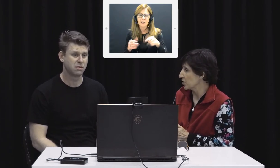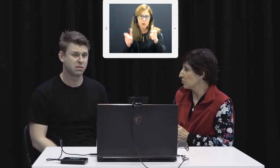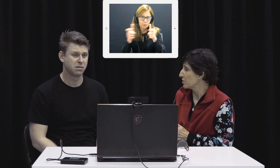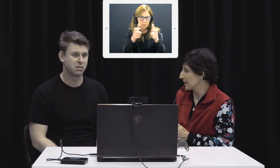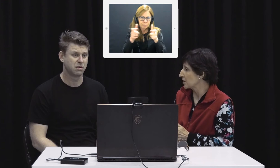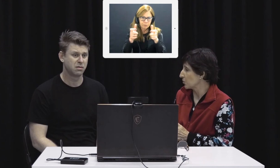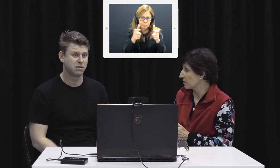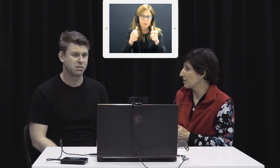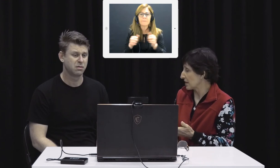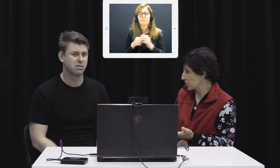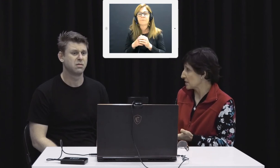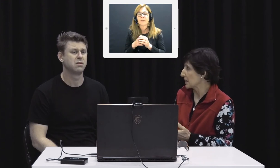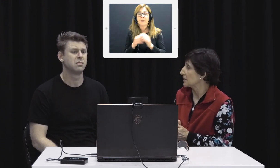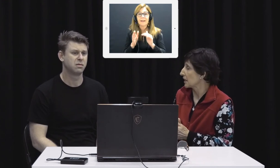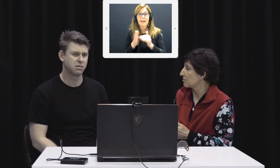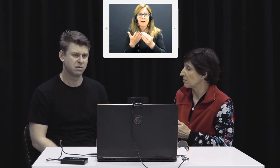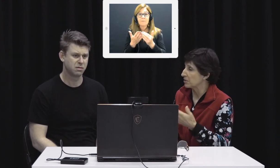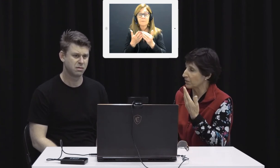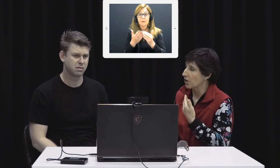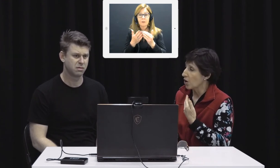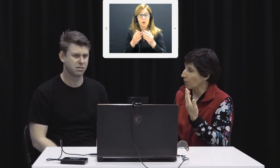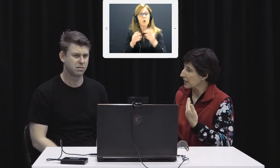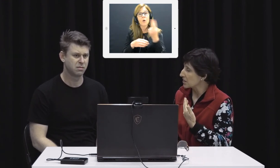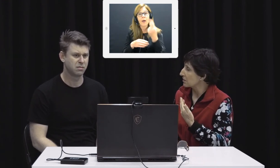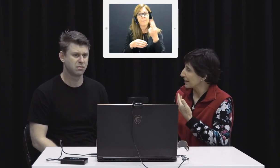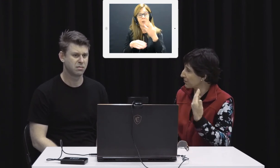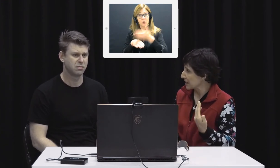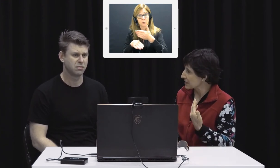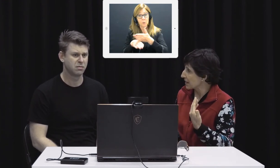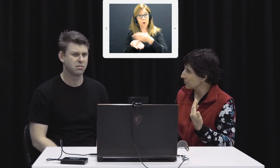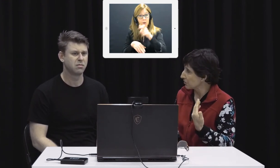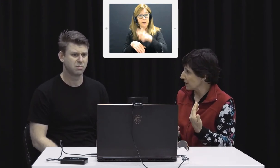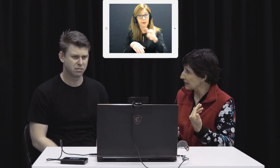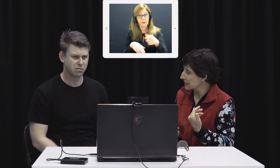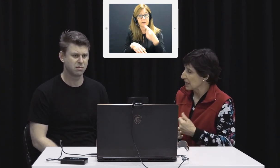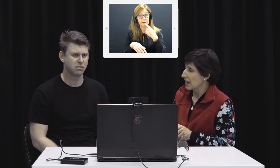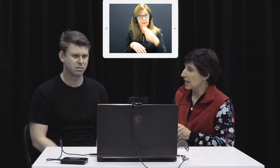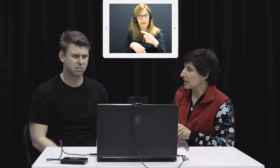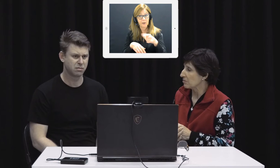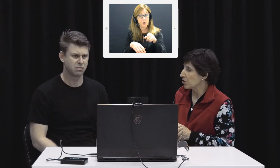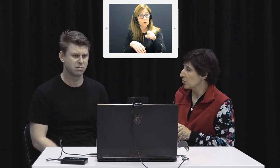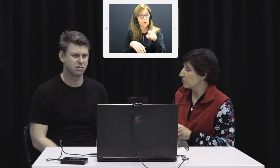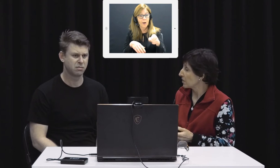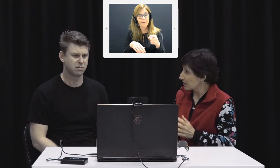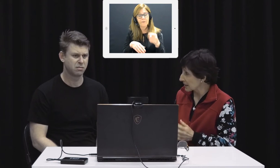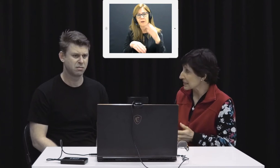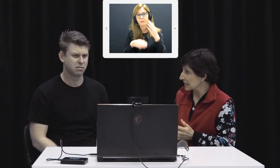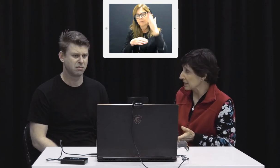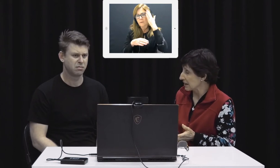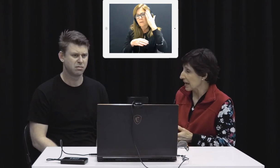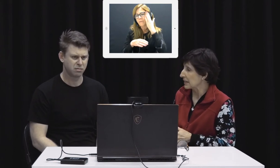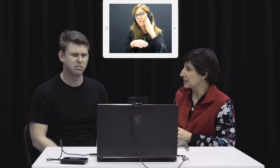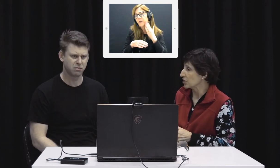came here, you presented with, as you said, a bit of a weakness on the left-hand side of your face. You were very